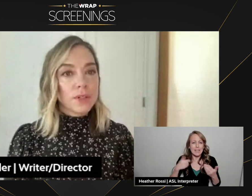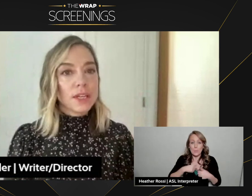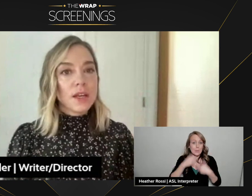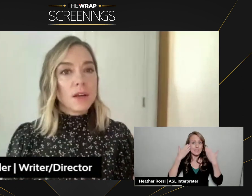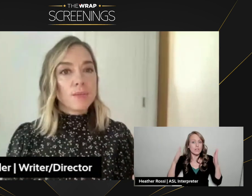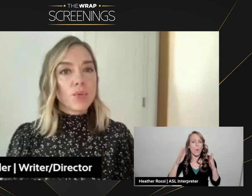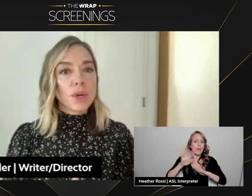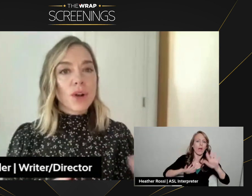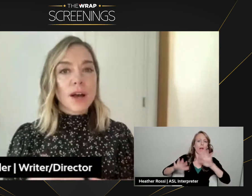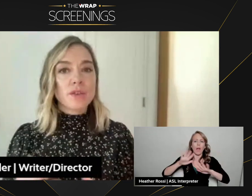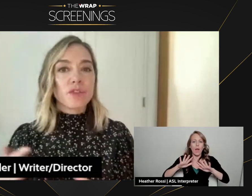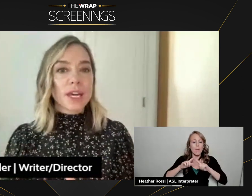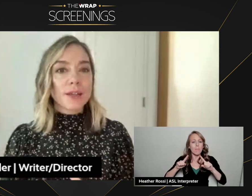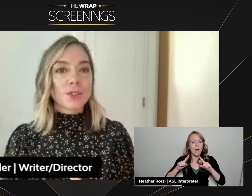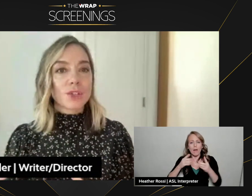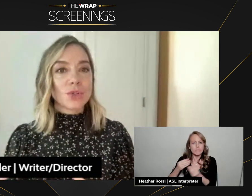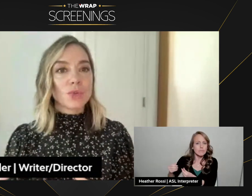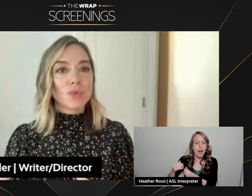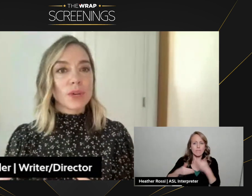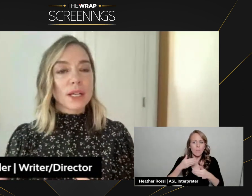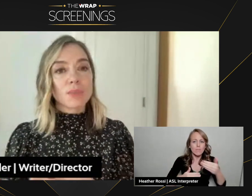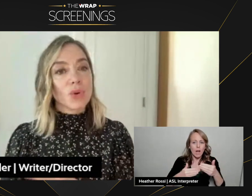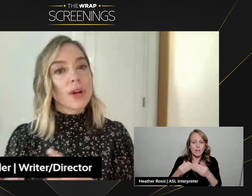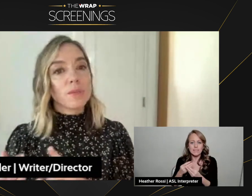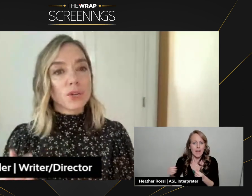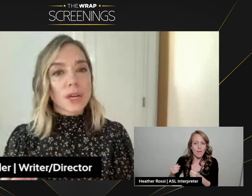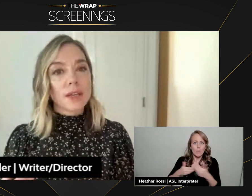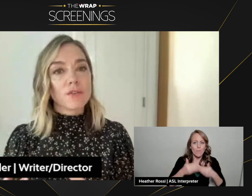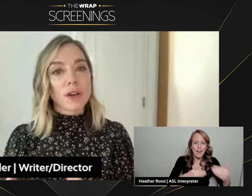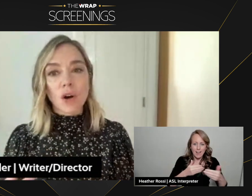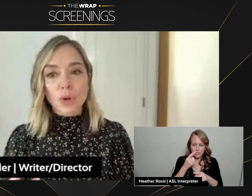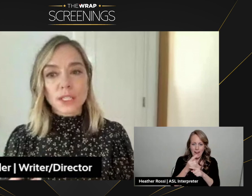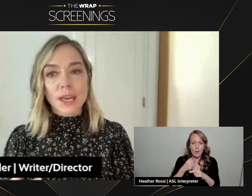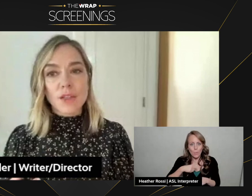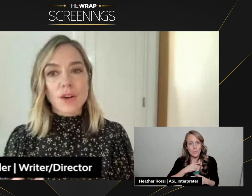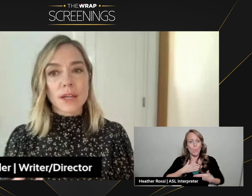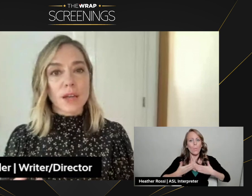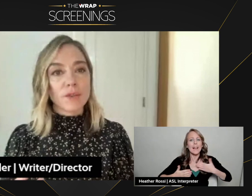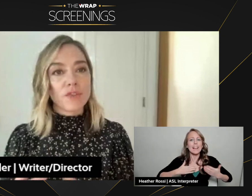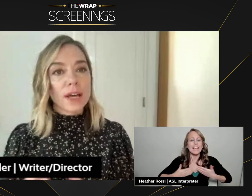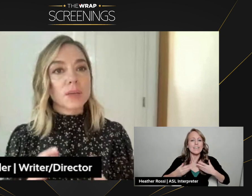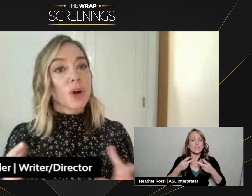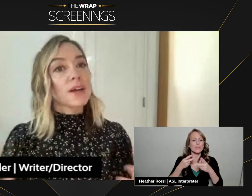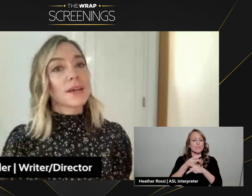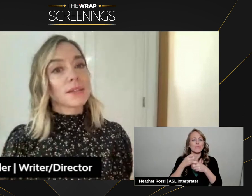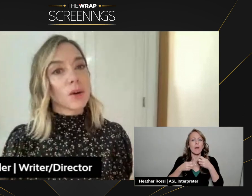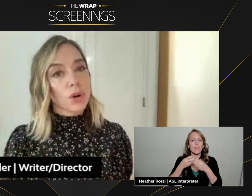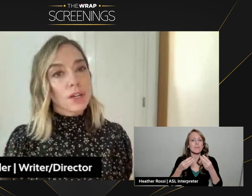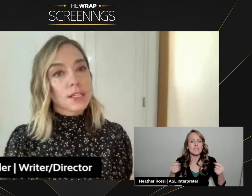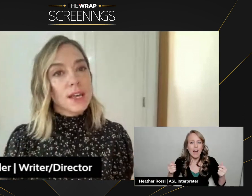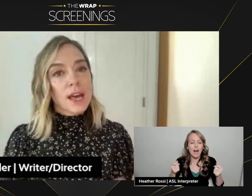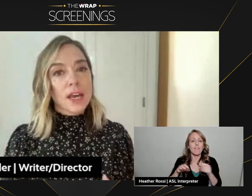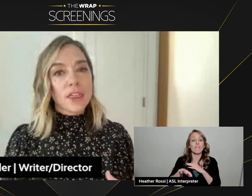stumbled, but we were unafraid to explore and be creative and all work together and find a process